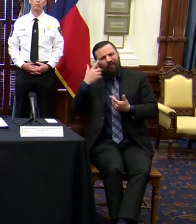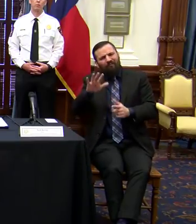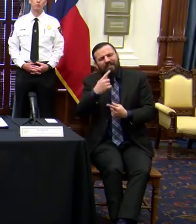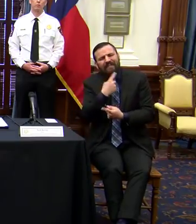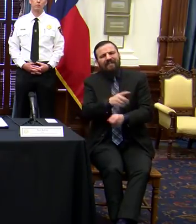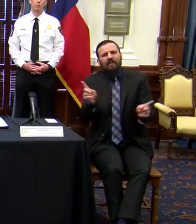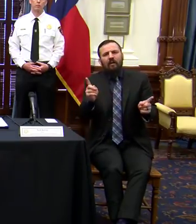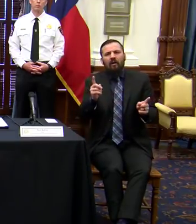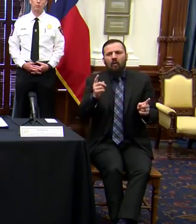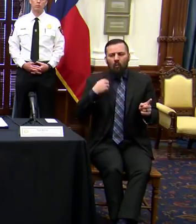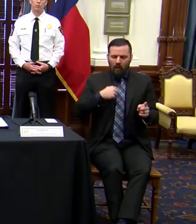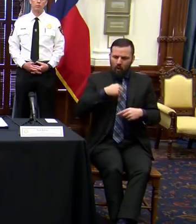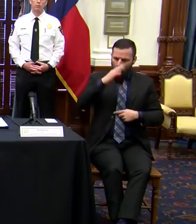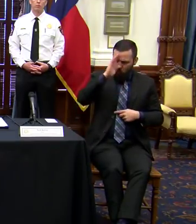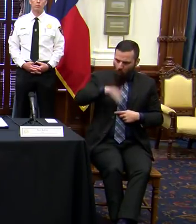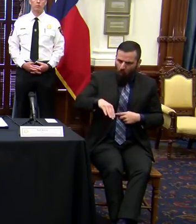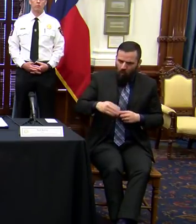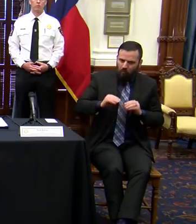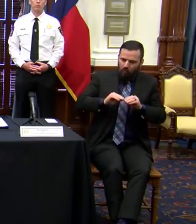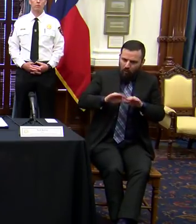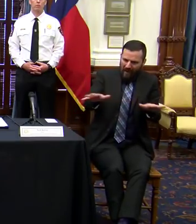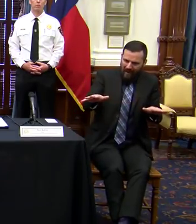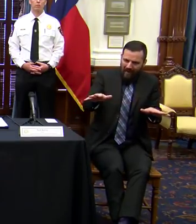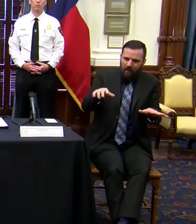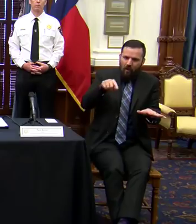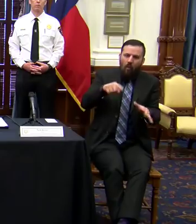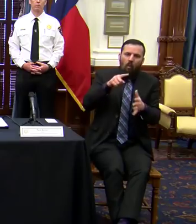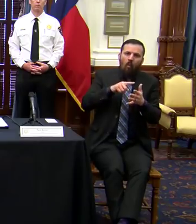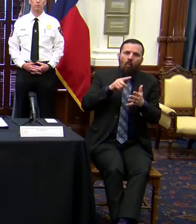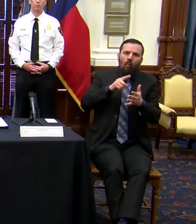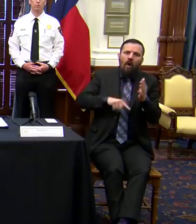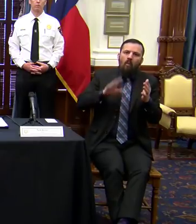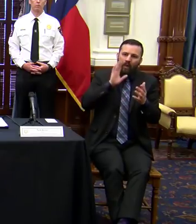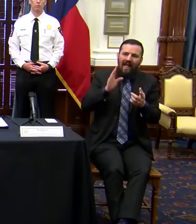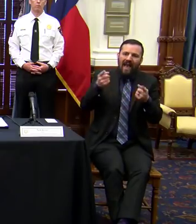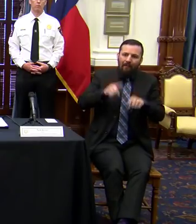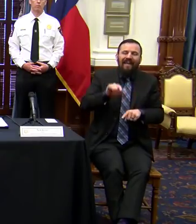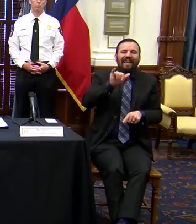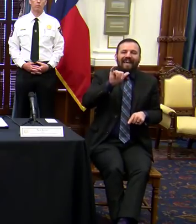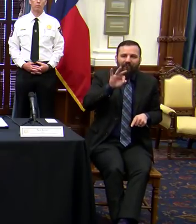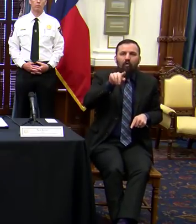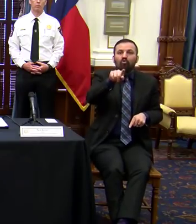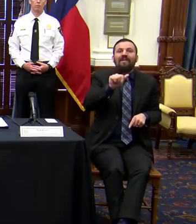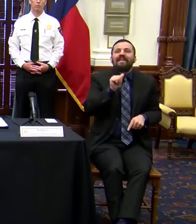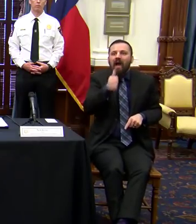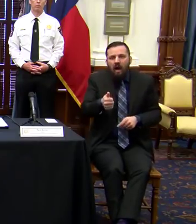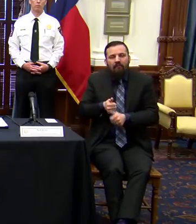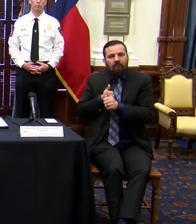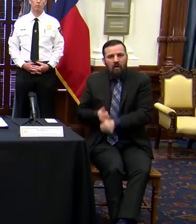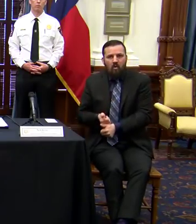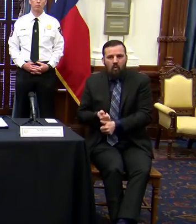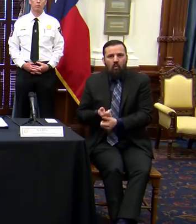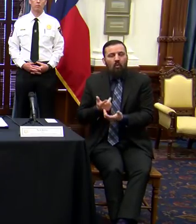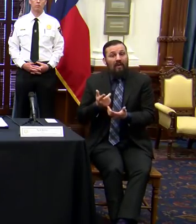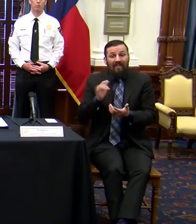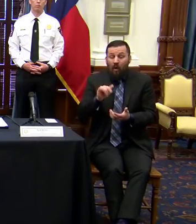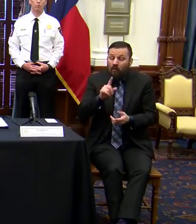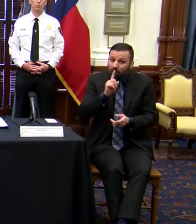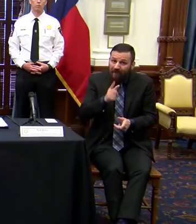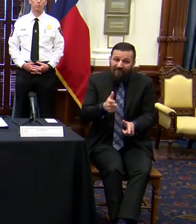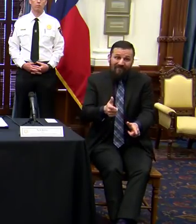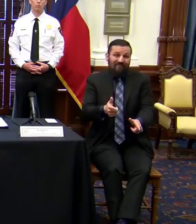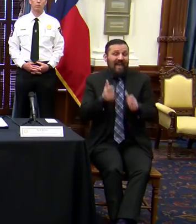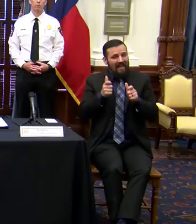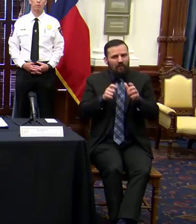we know what the spread is like when those types of measures are not in place. It is a very fast, very